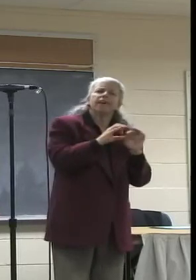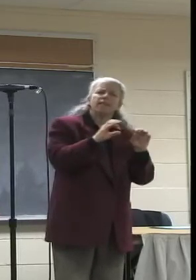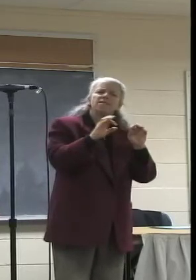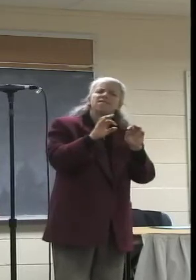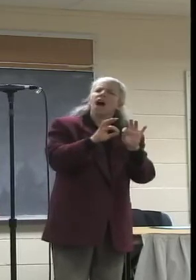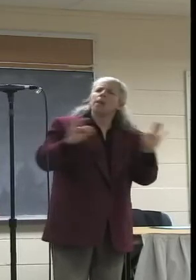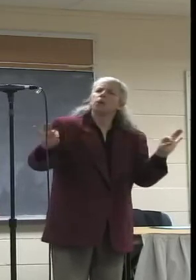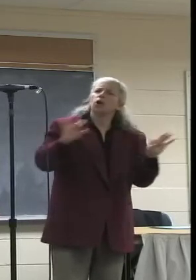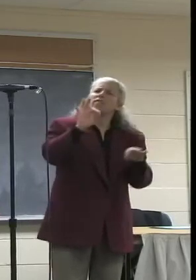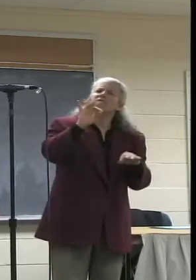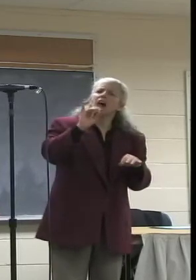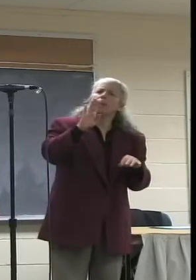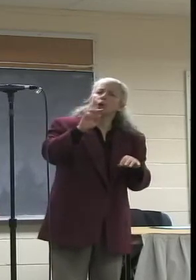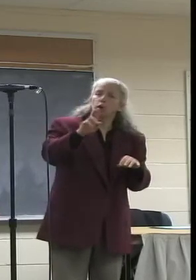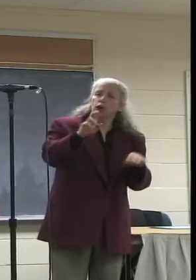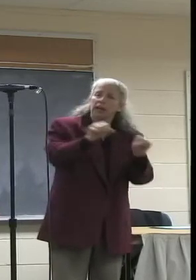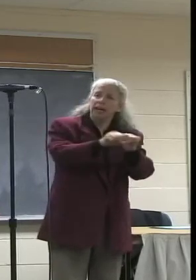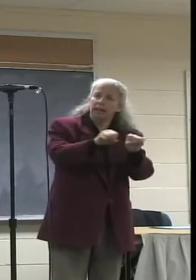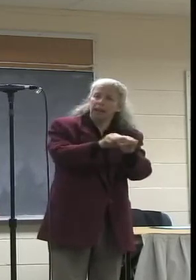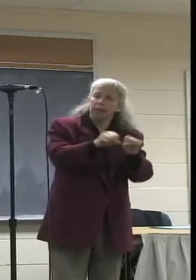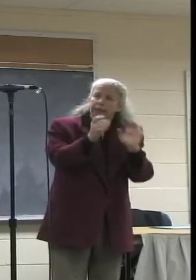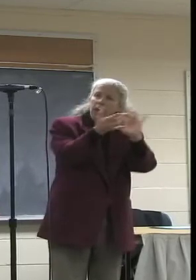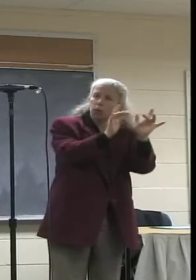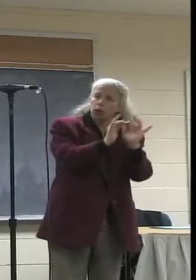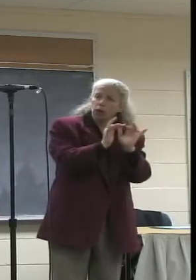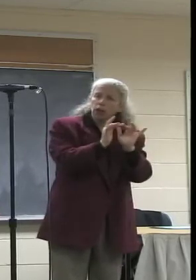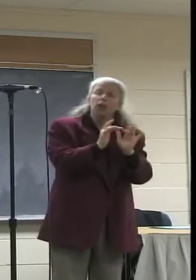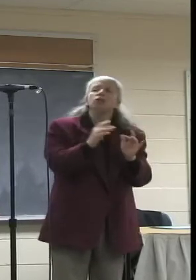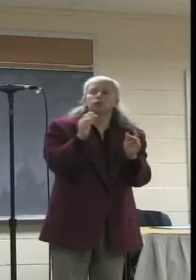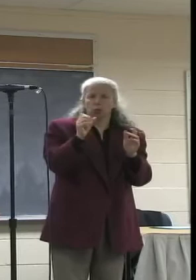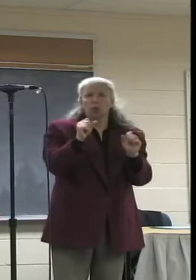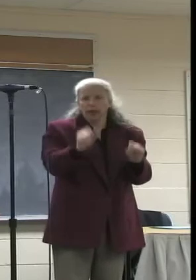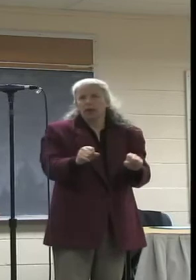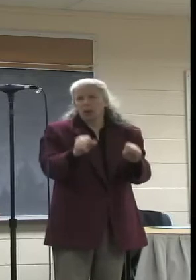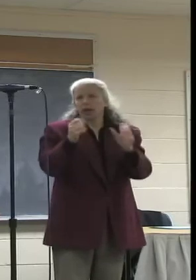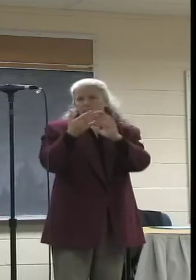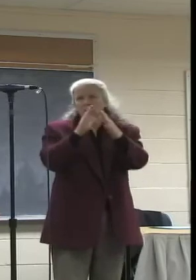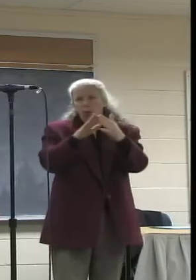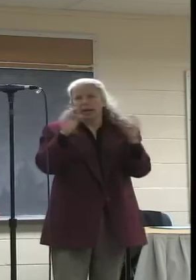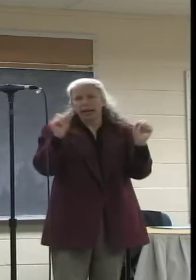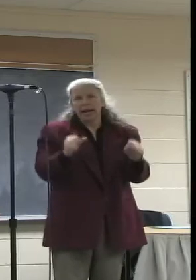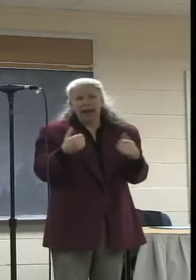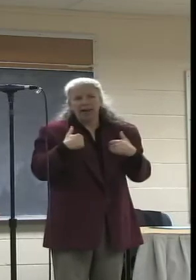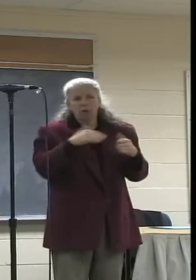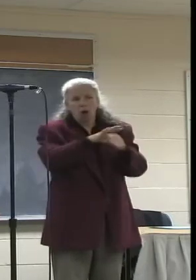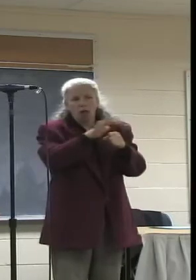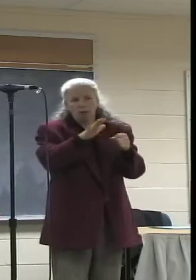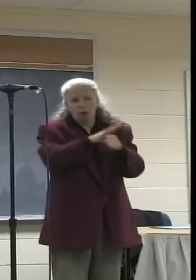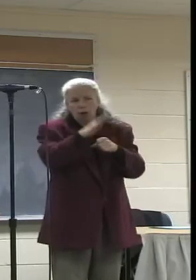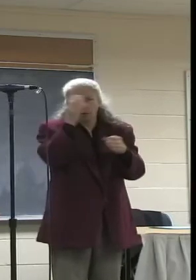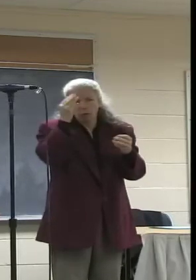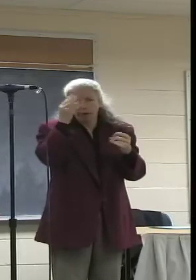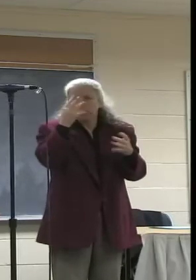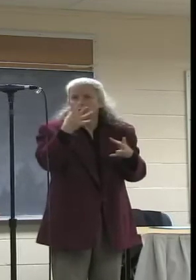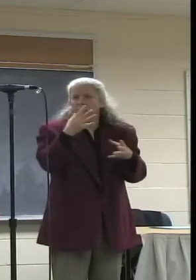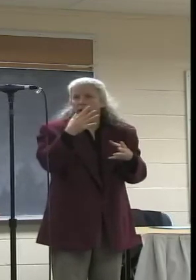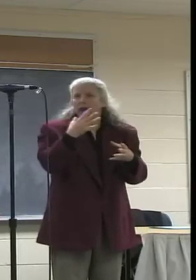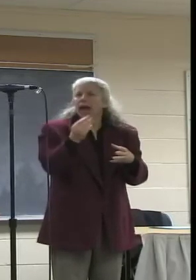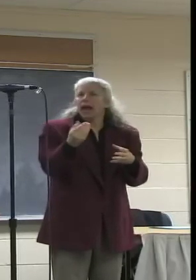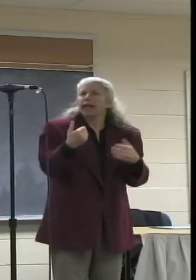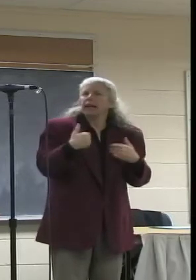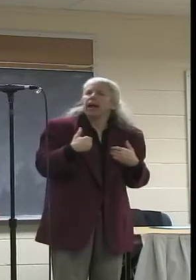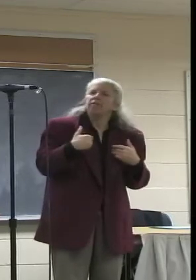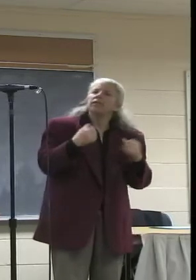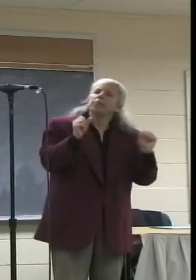foundation for all of us to have a community that is fully informed and participatory on all issues from education